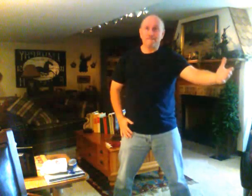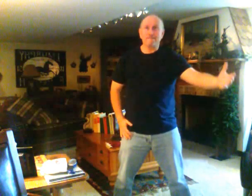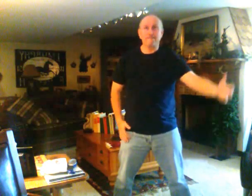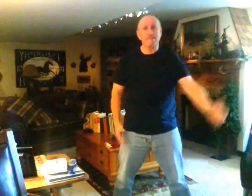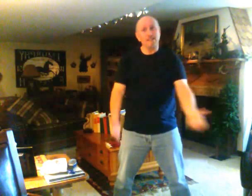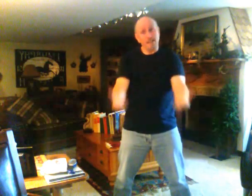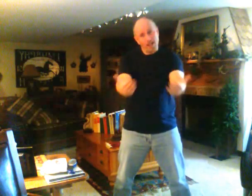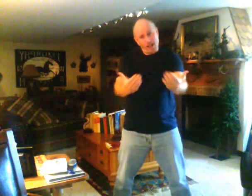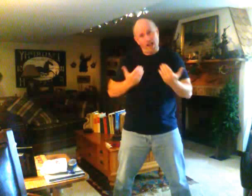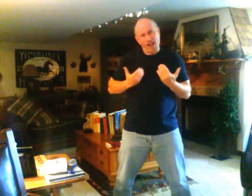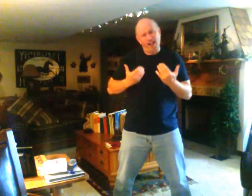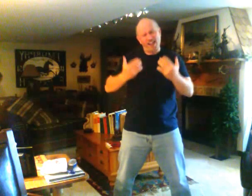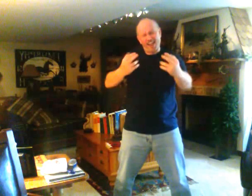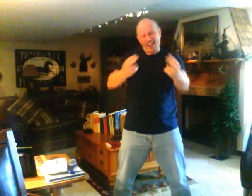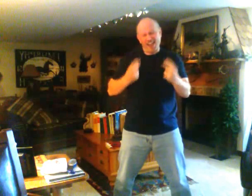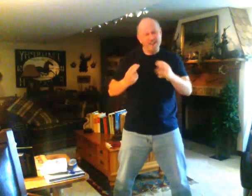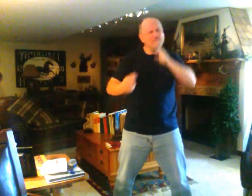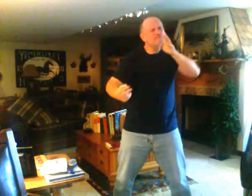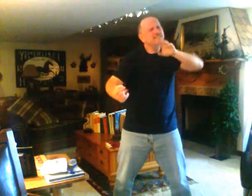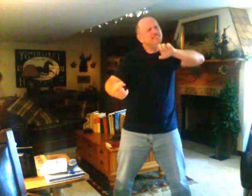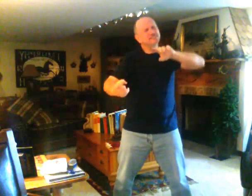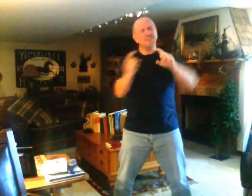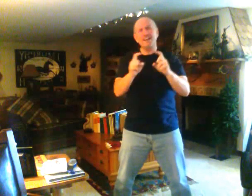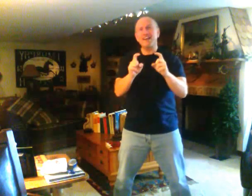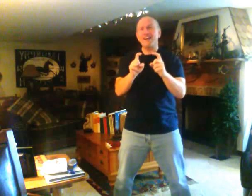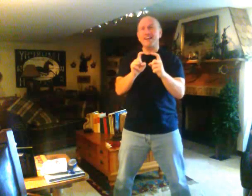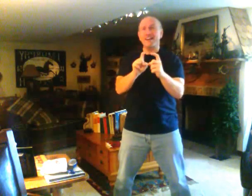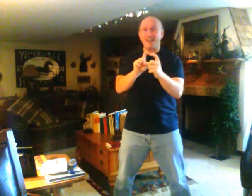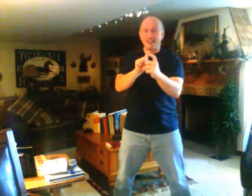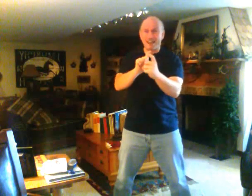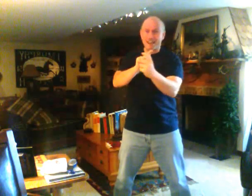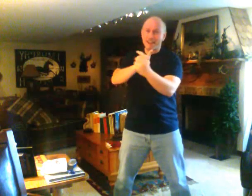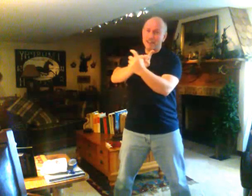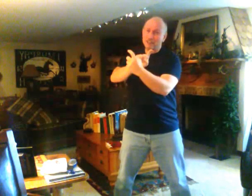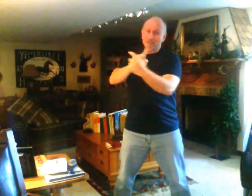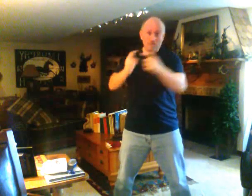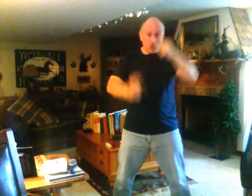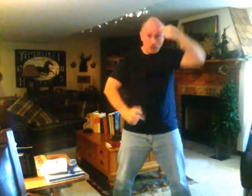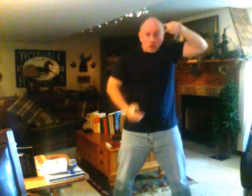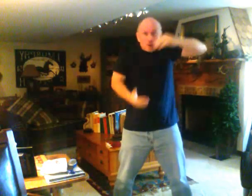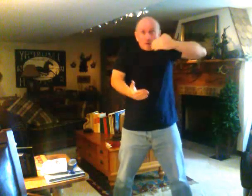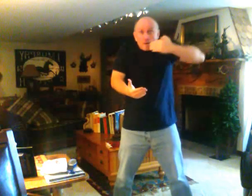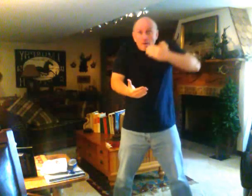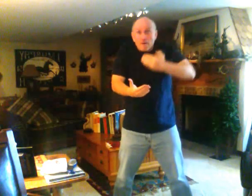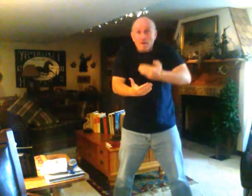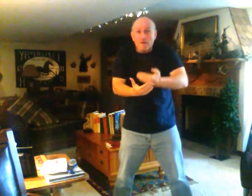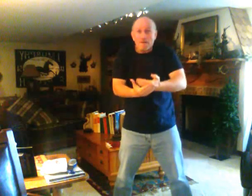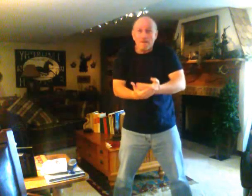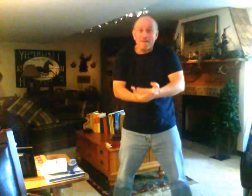I have been changed for good.